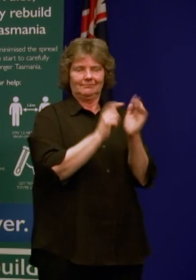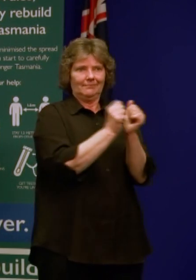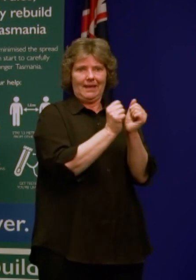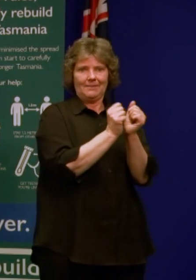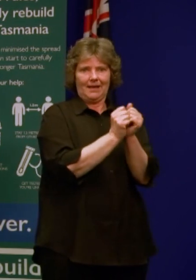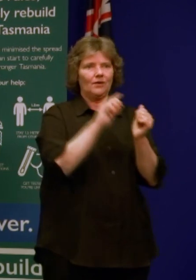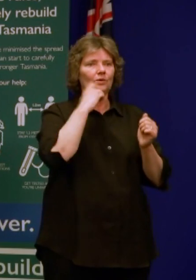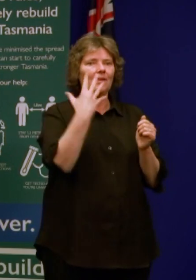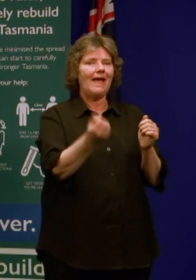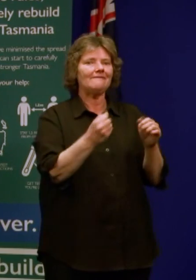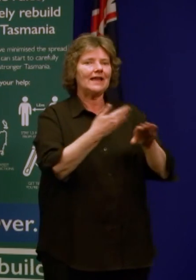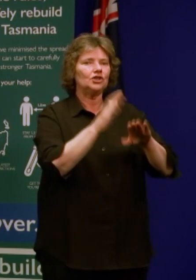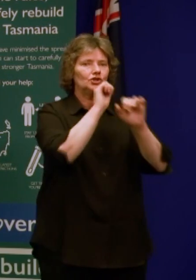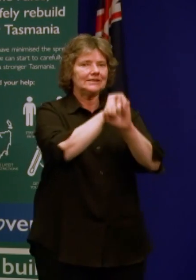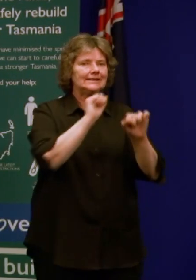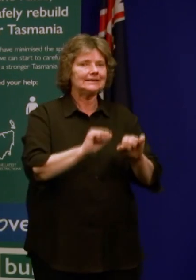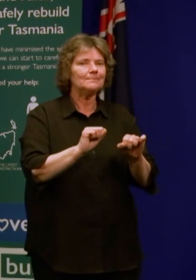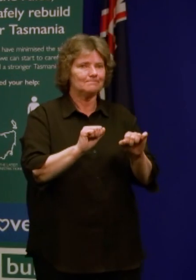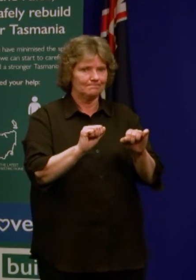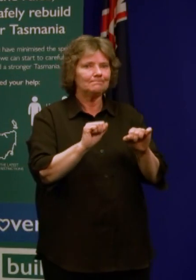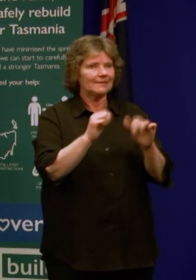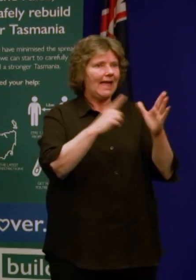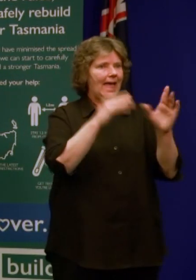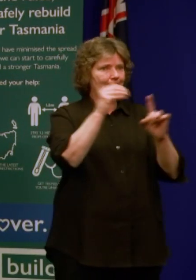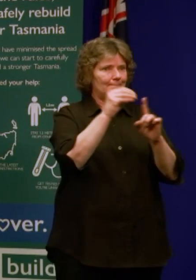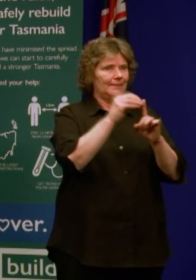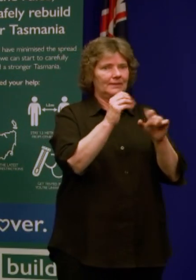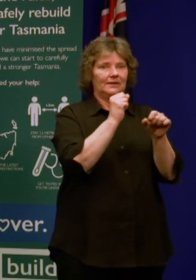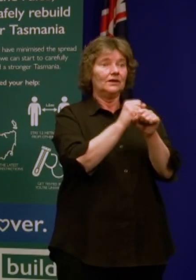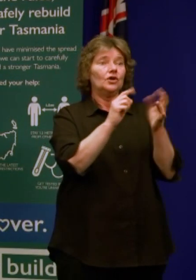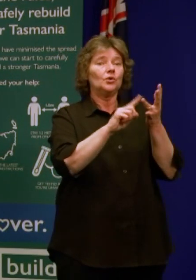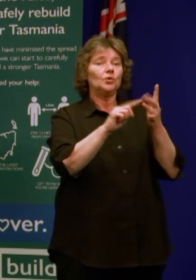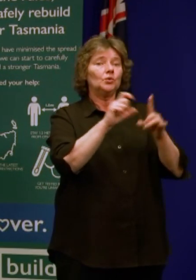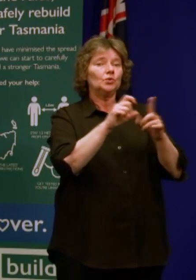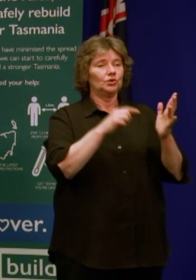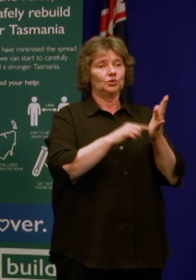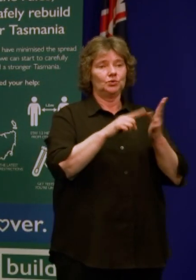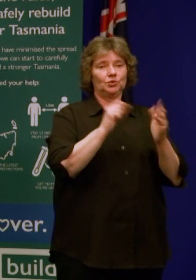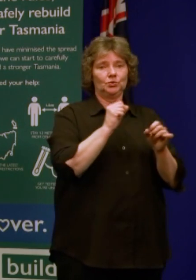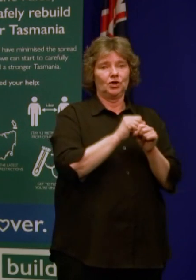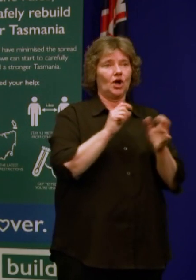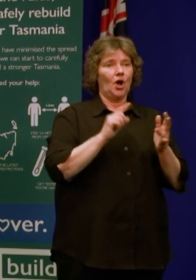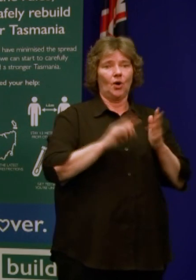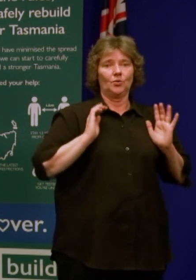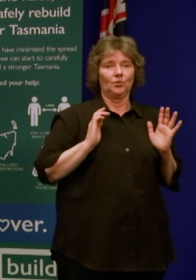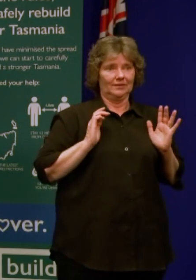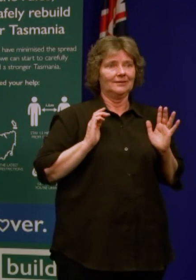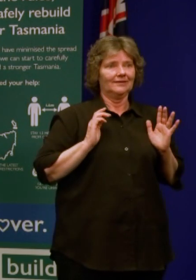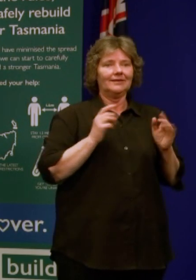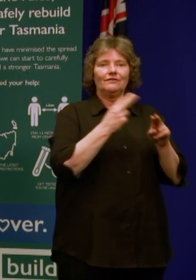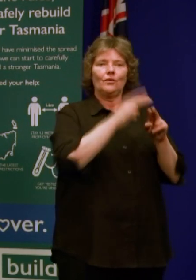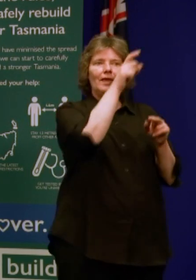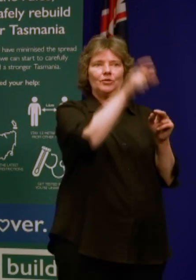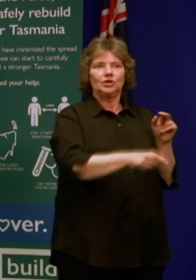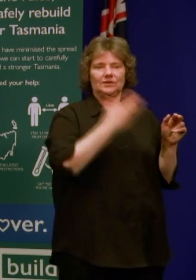It's called a good to go app and that we'll be able to do that a lot more efficiently. Not only for the person making the application but for